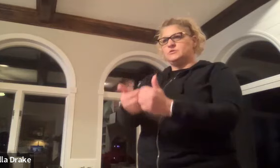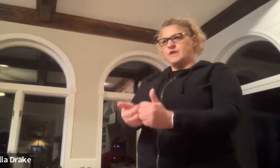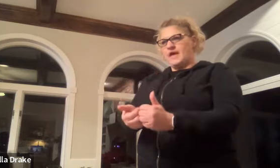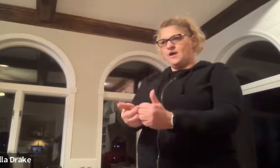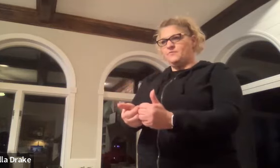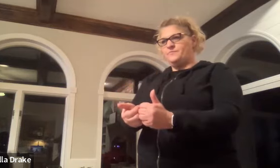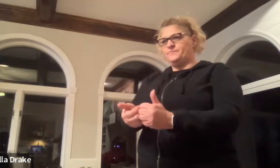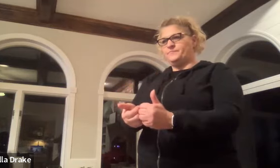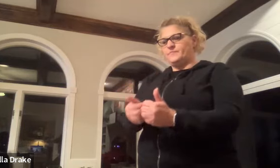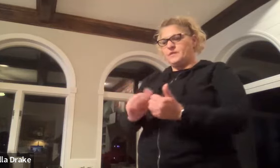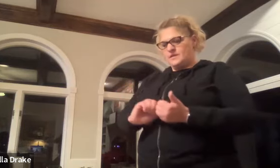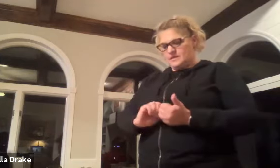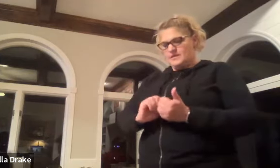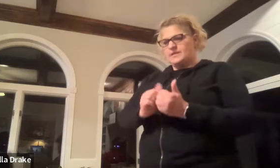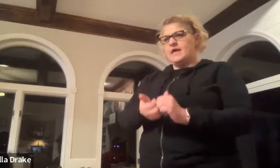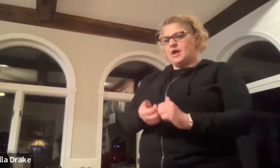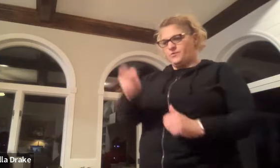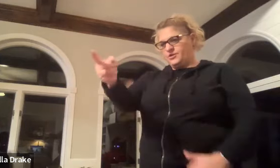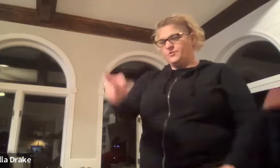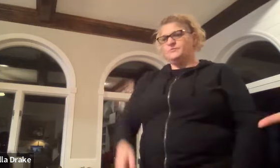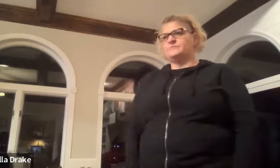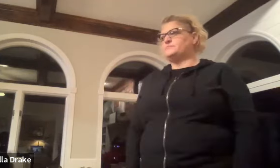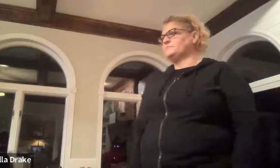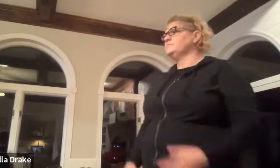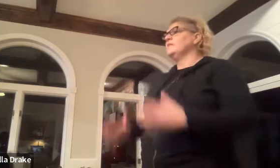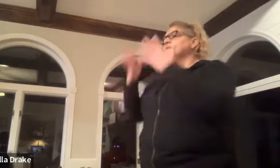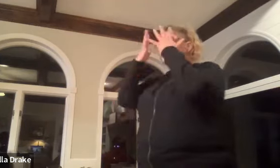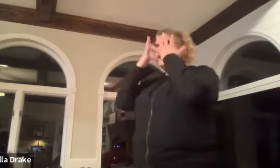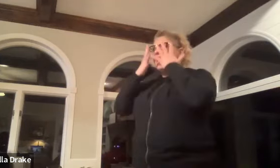how how are you sad